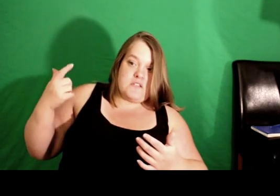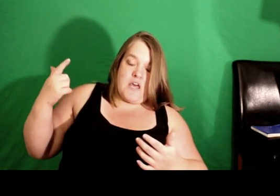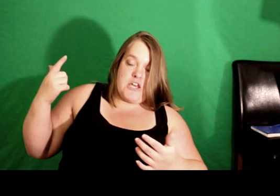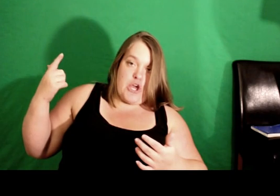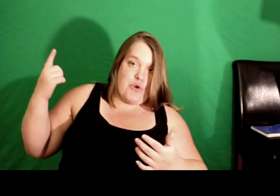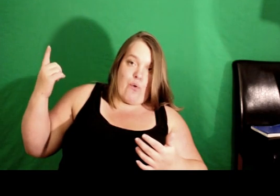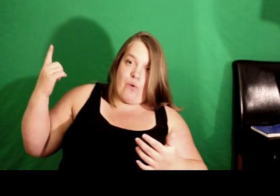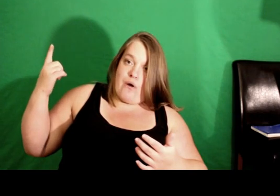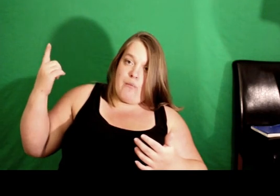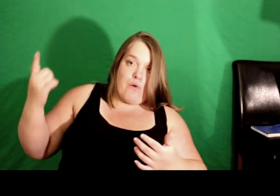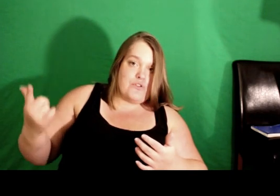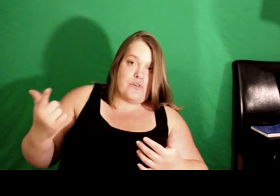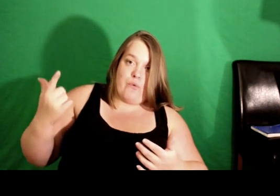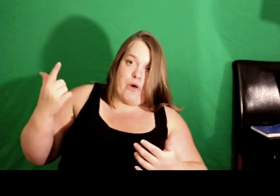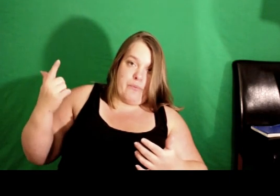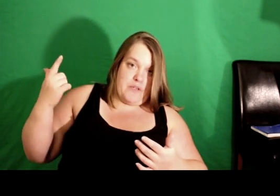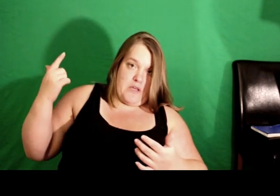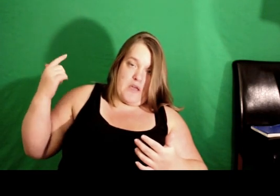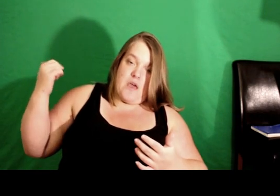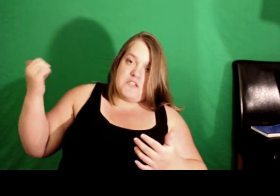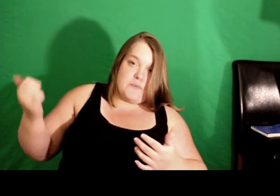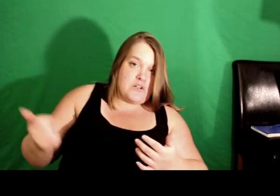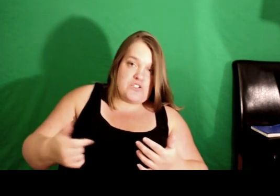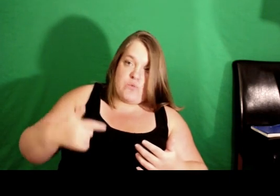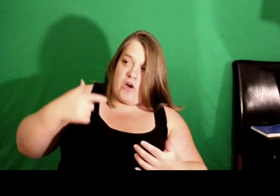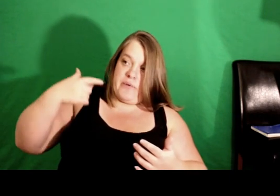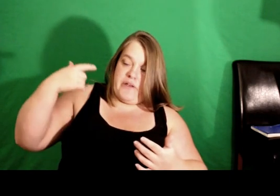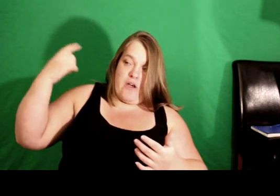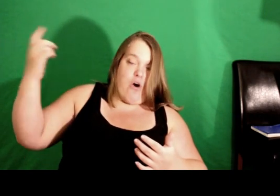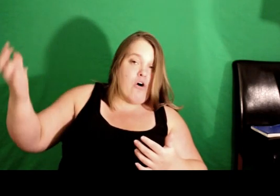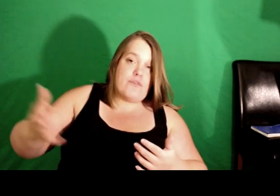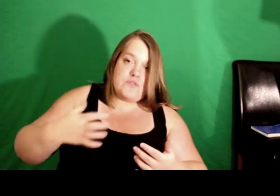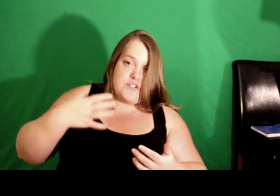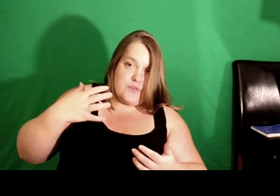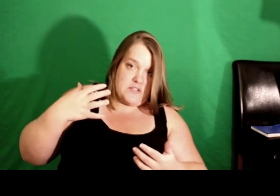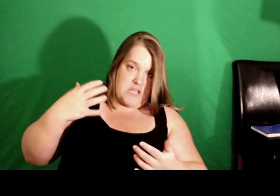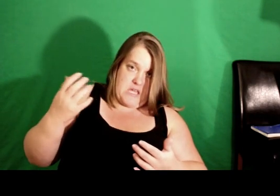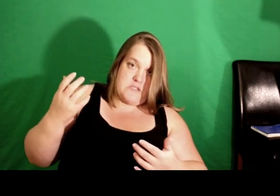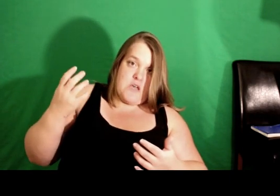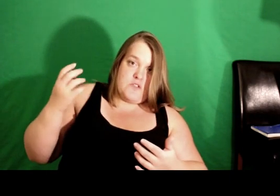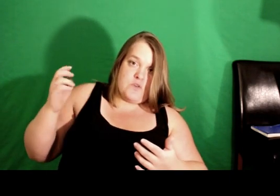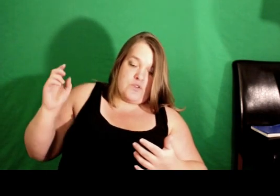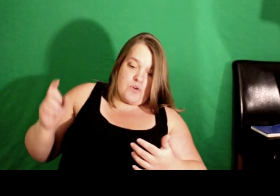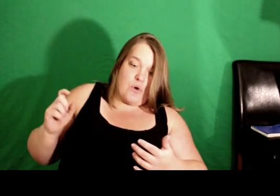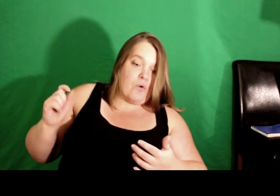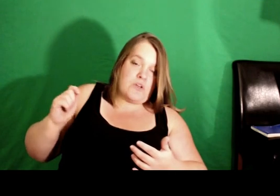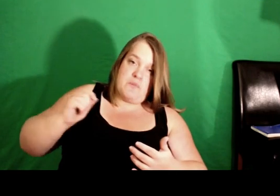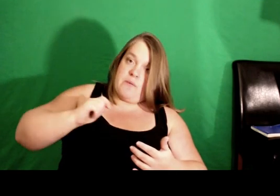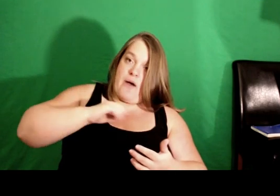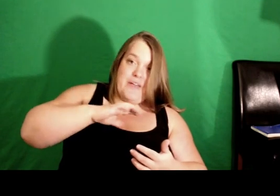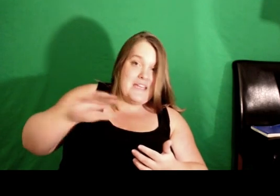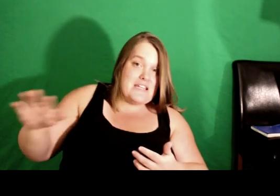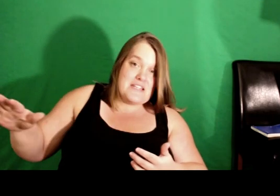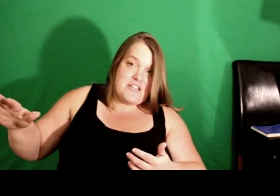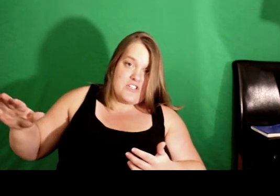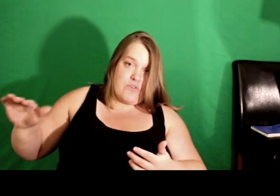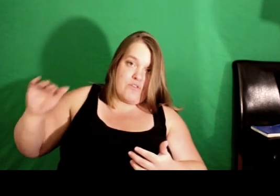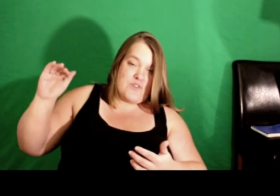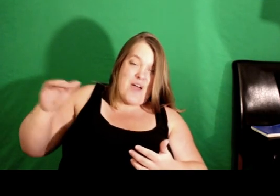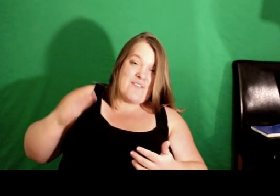like your emotional well-being, spiritual well-being, all those different things. So your goal can be about anything in general. If you have